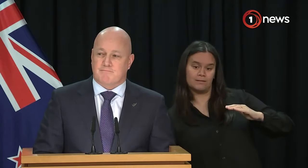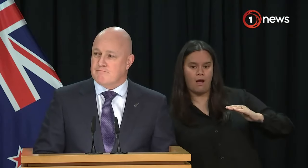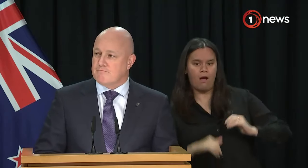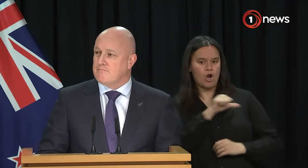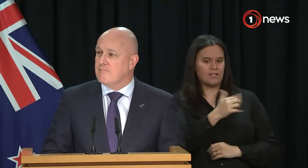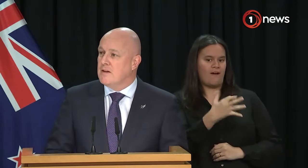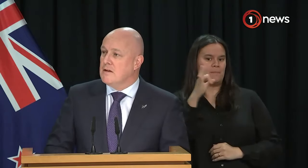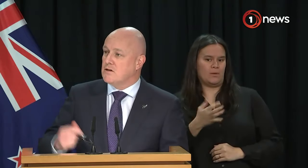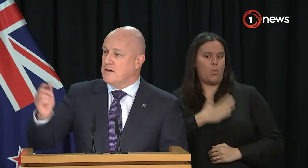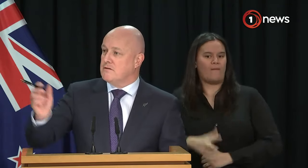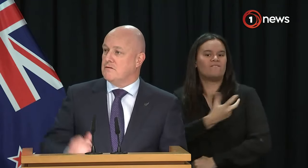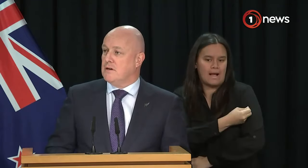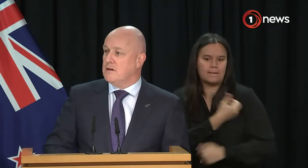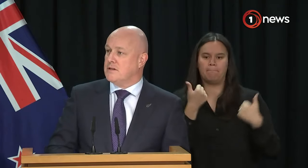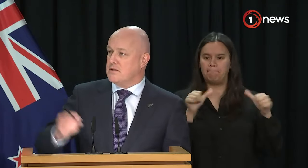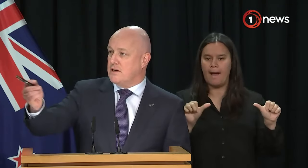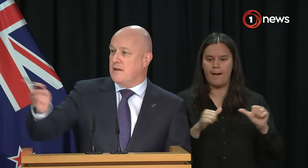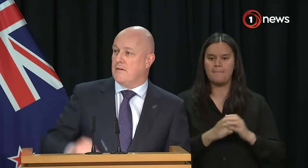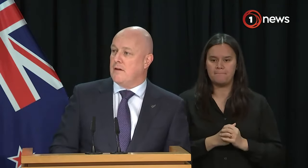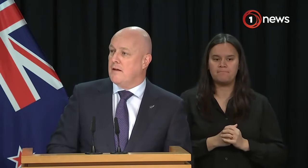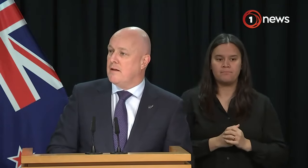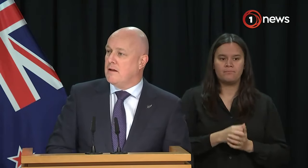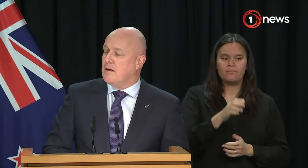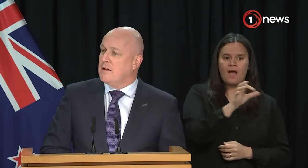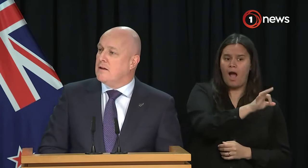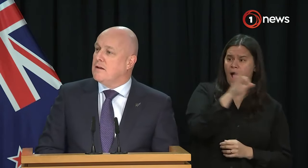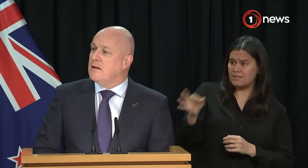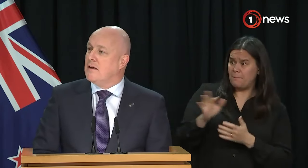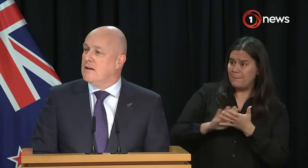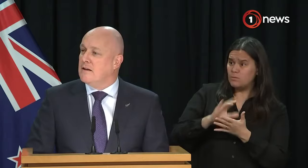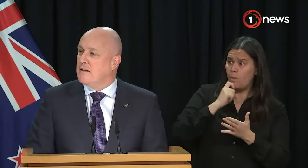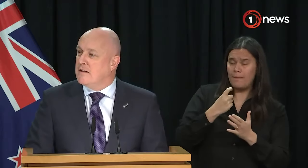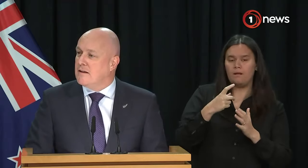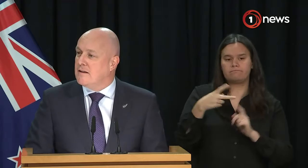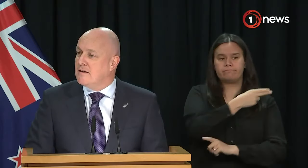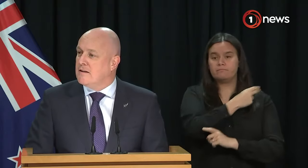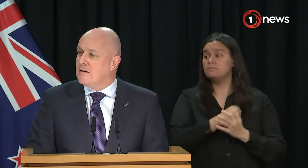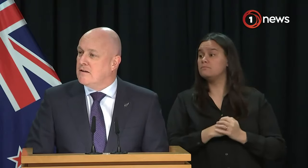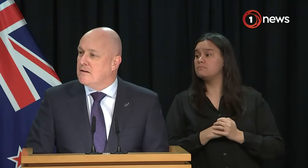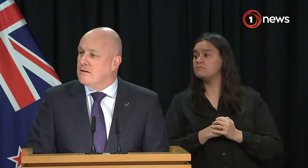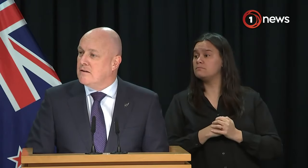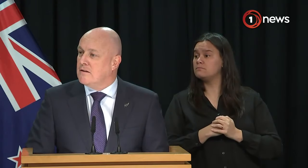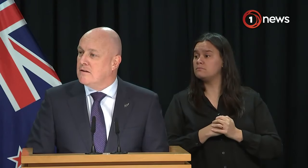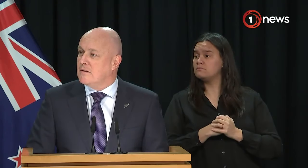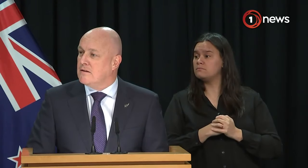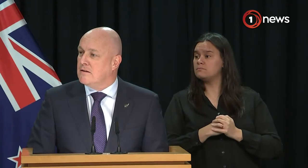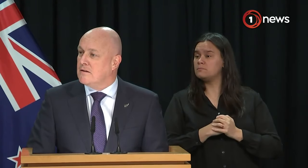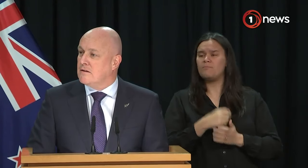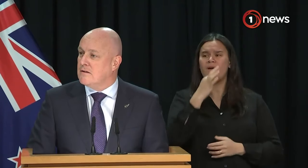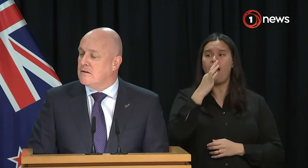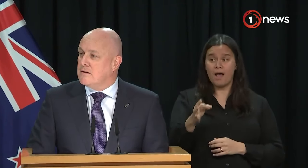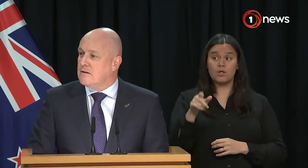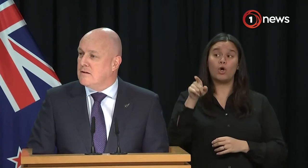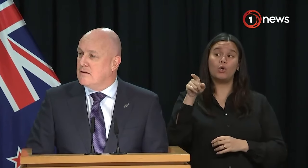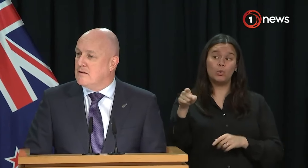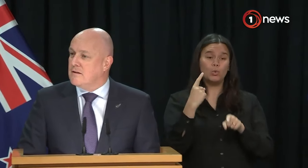focus. Will that be rolled out for four years in the budget This is for the Minister. With respect to what you announced today,